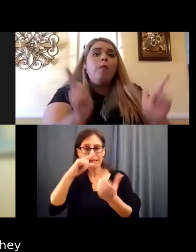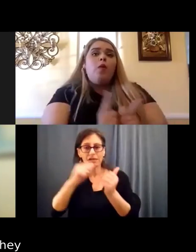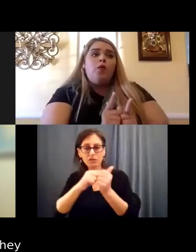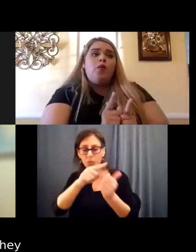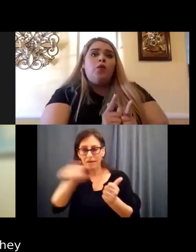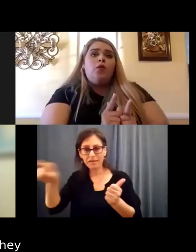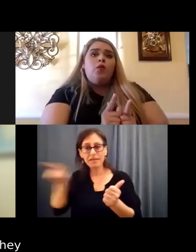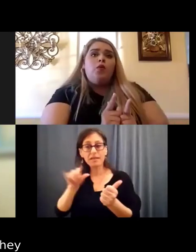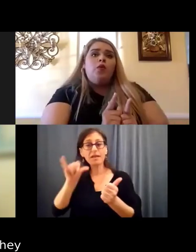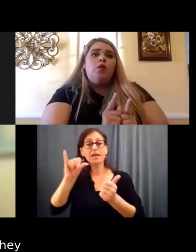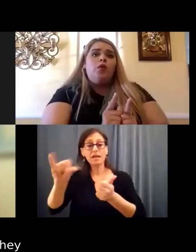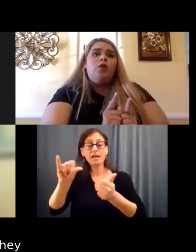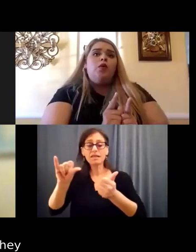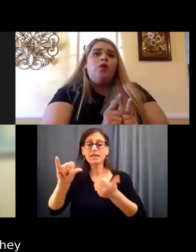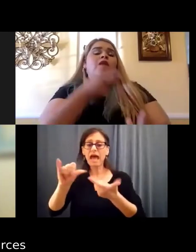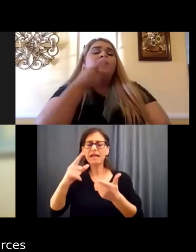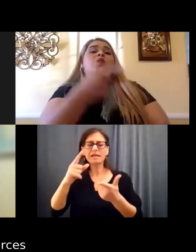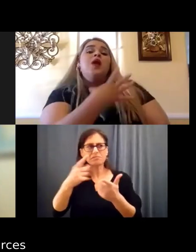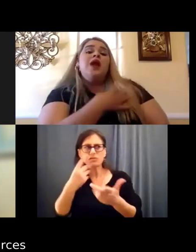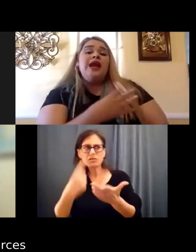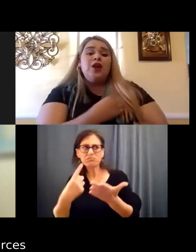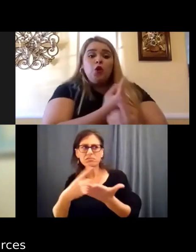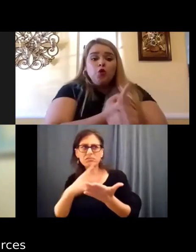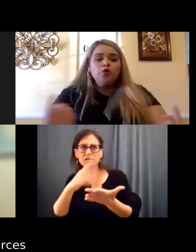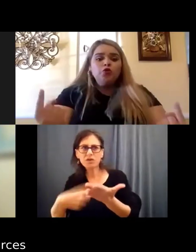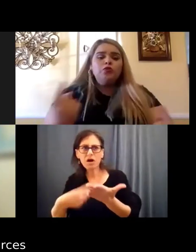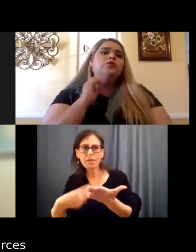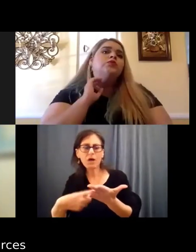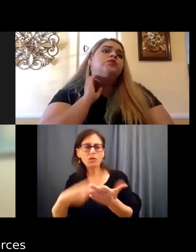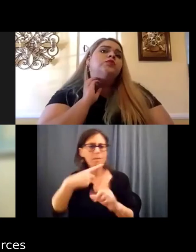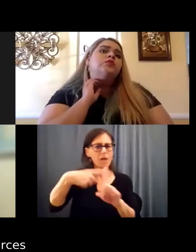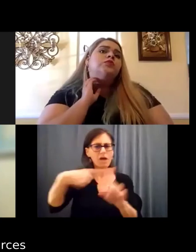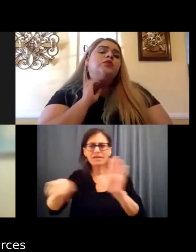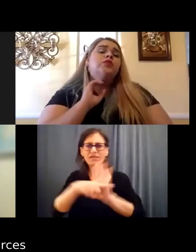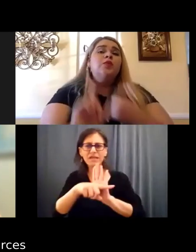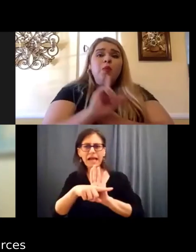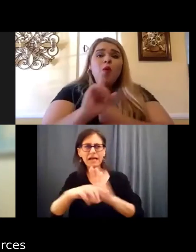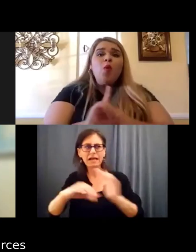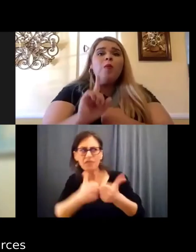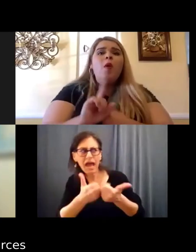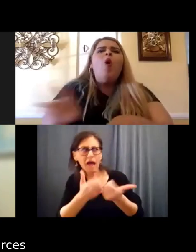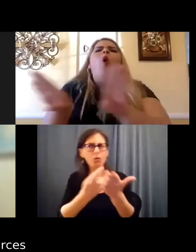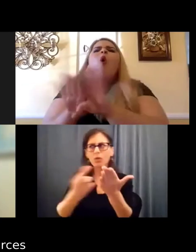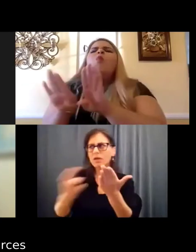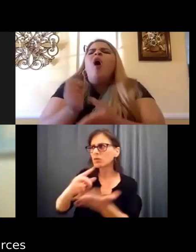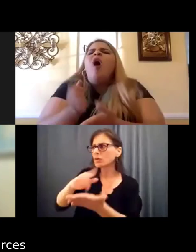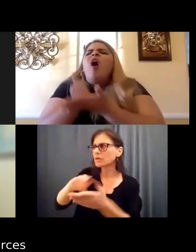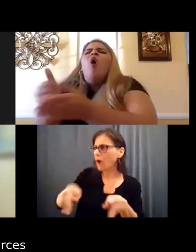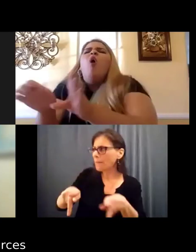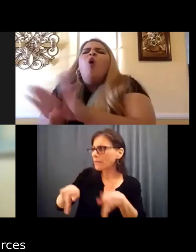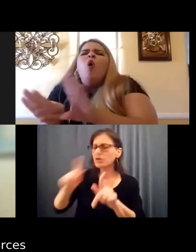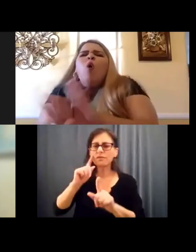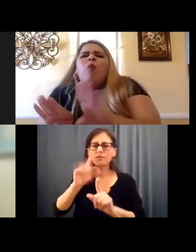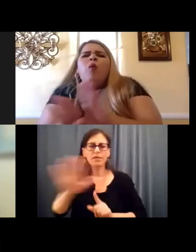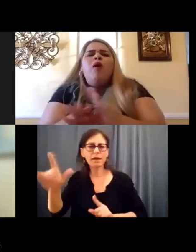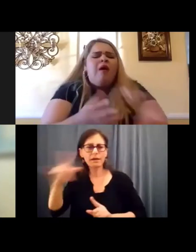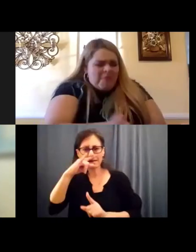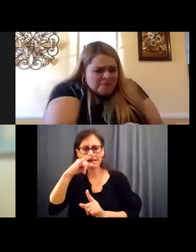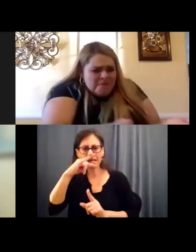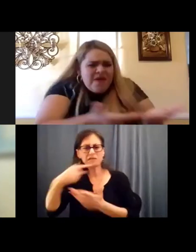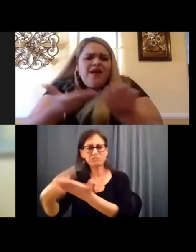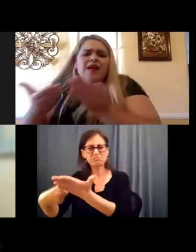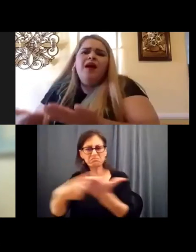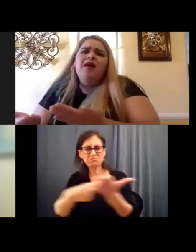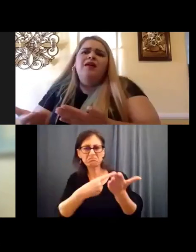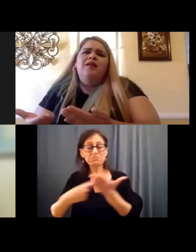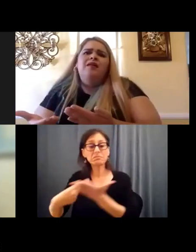talk about what's not working and what's working and how they can get more resources and more opportunity for their kids to participate in everything. And